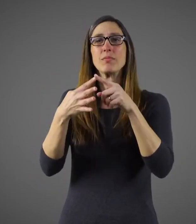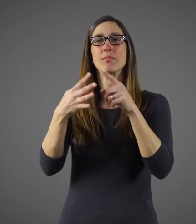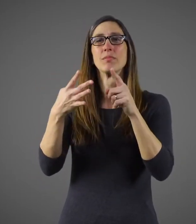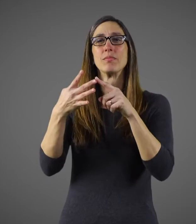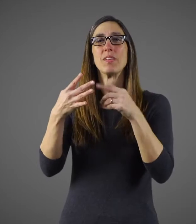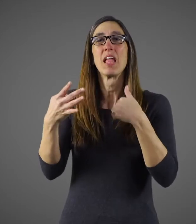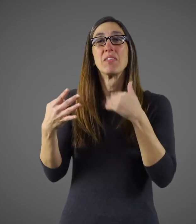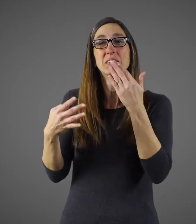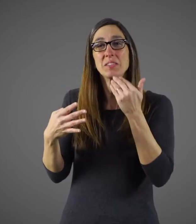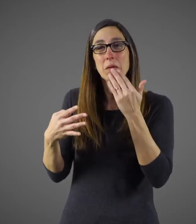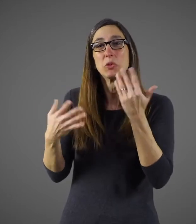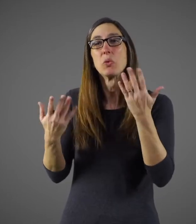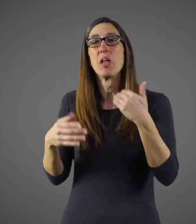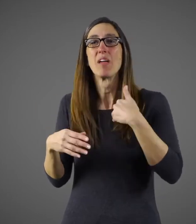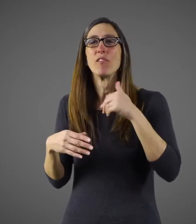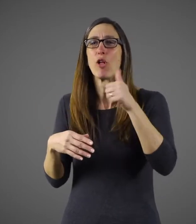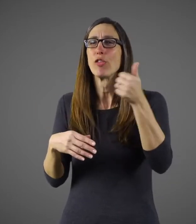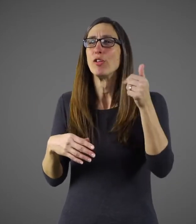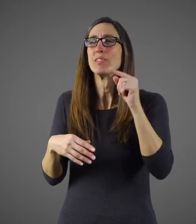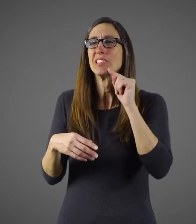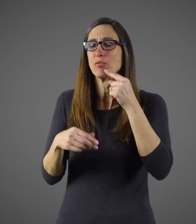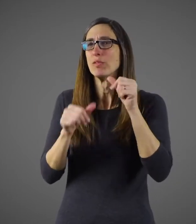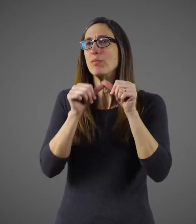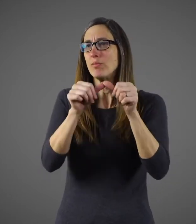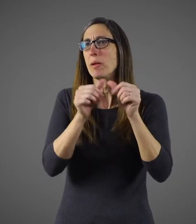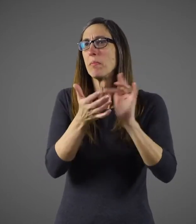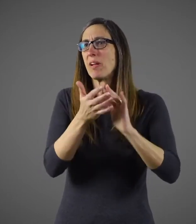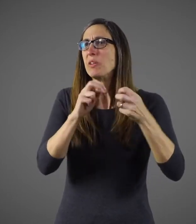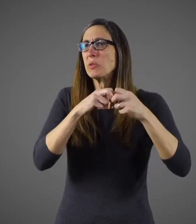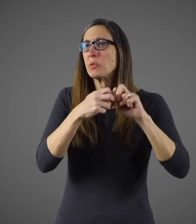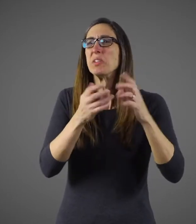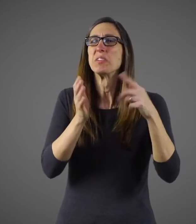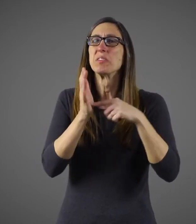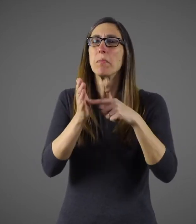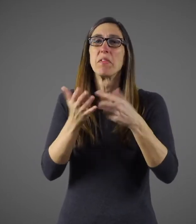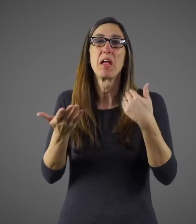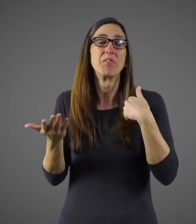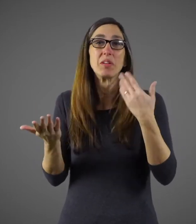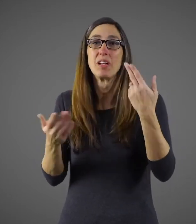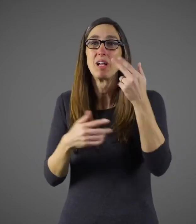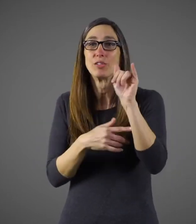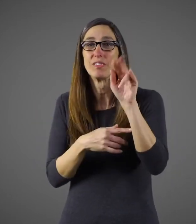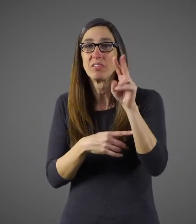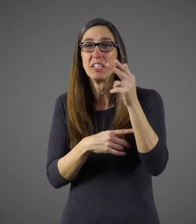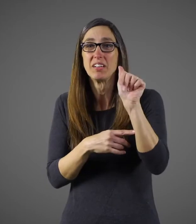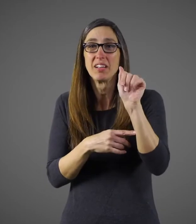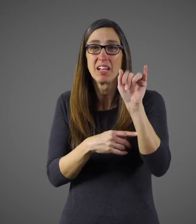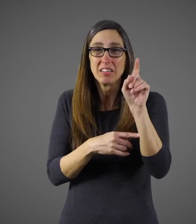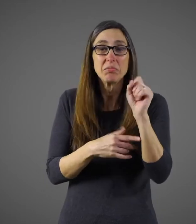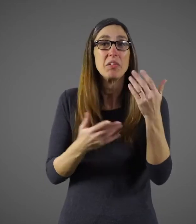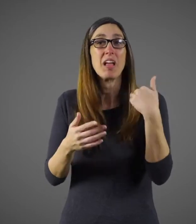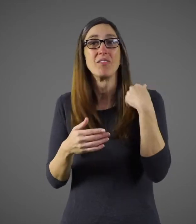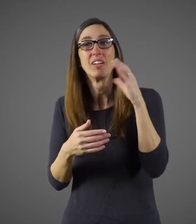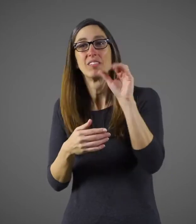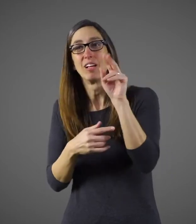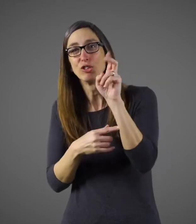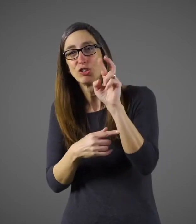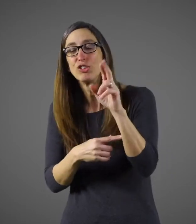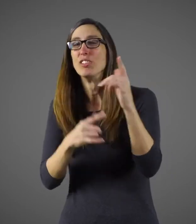categories. People over 65, people with diabetes or other serious chronic medical conditions such as HIV, AIDS, cancer,